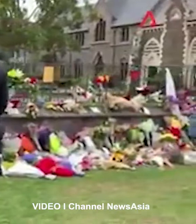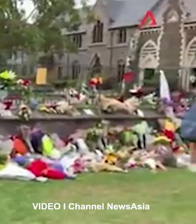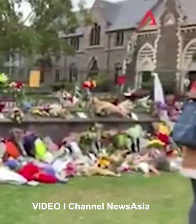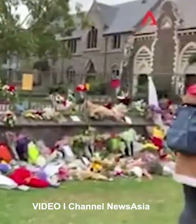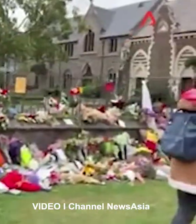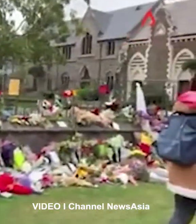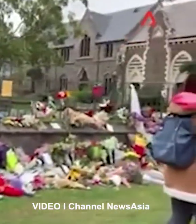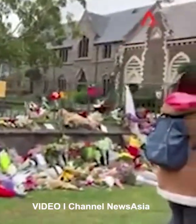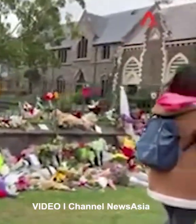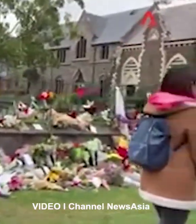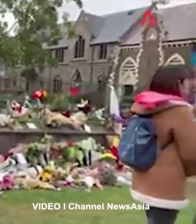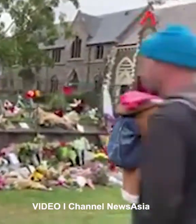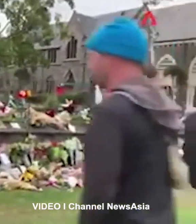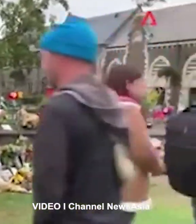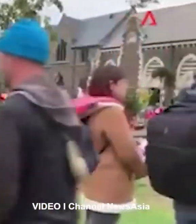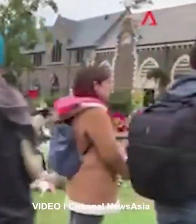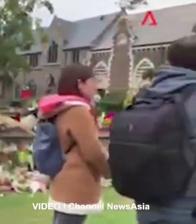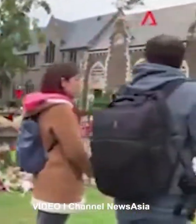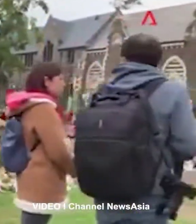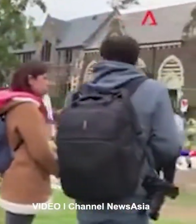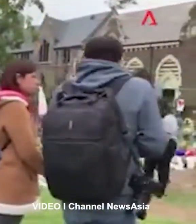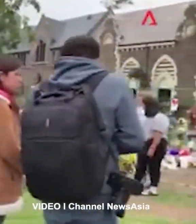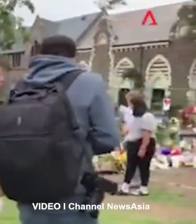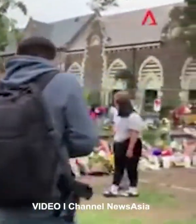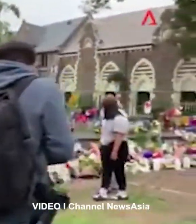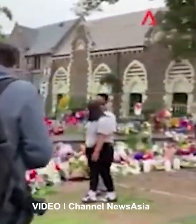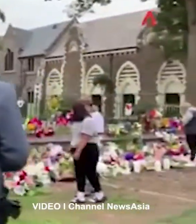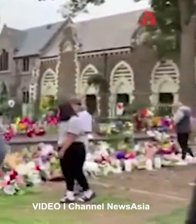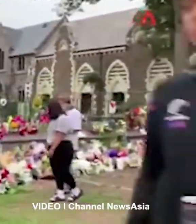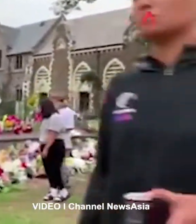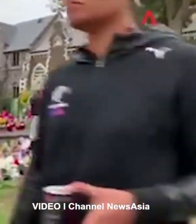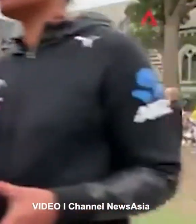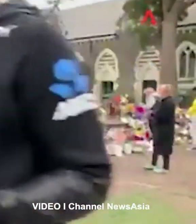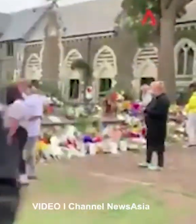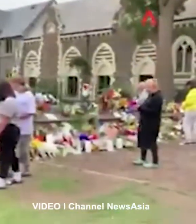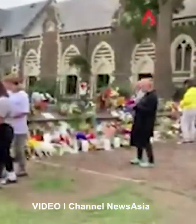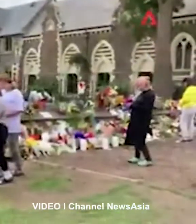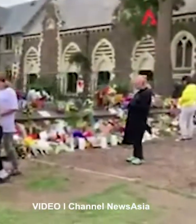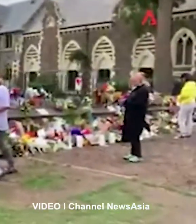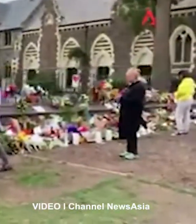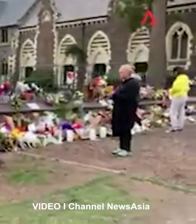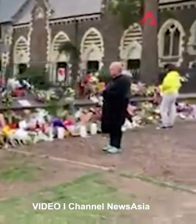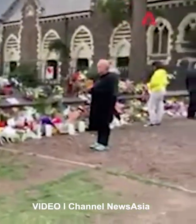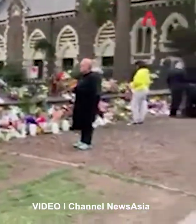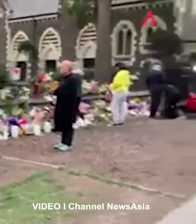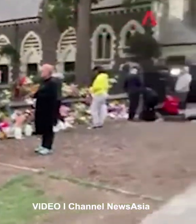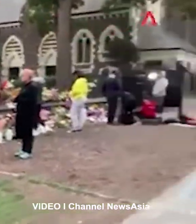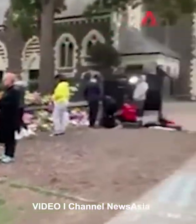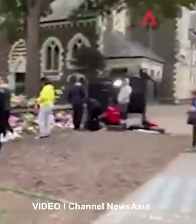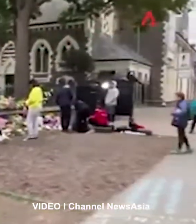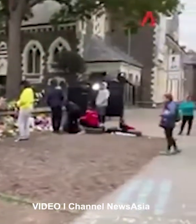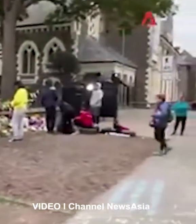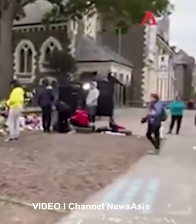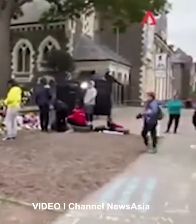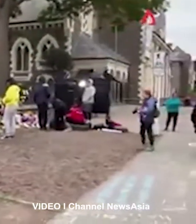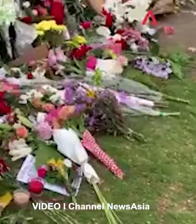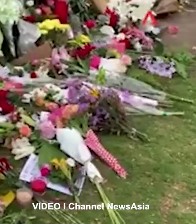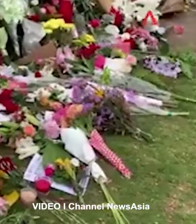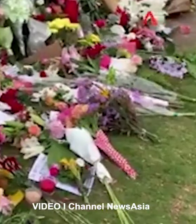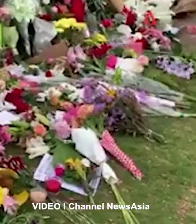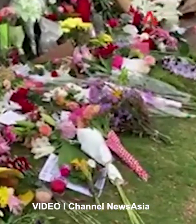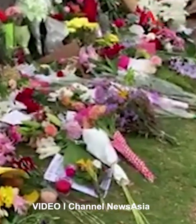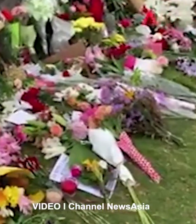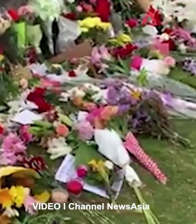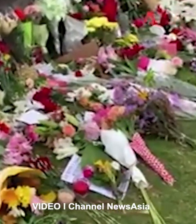haven't spoken to her directly, but she has reached out, uh, and an acknowledgement of what has occurred here in New Zealand. Uh, and